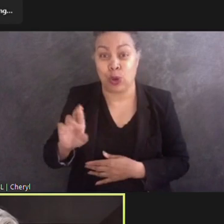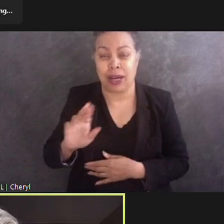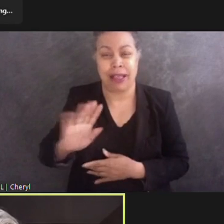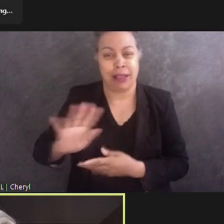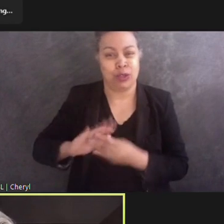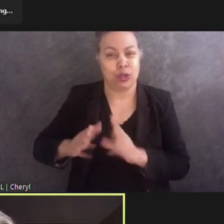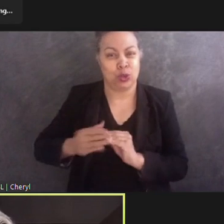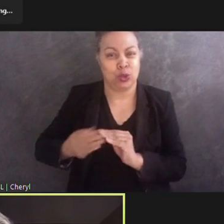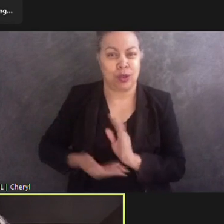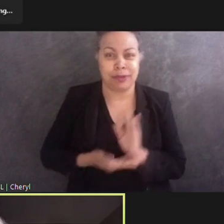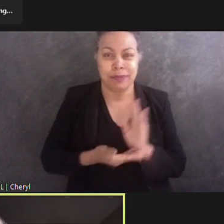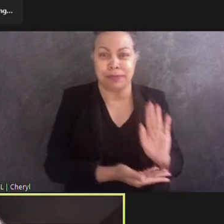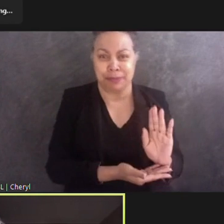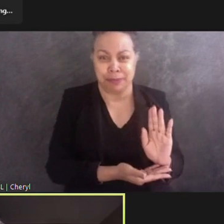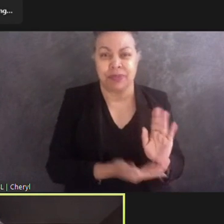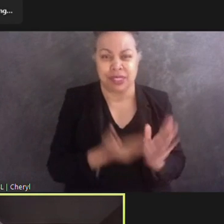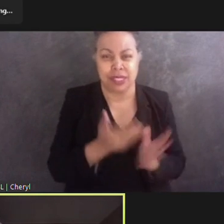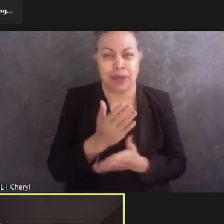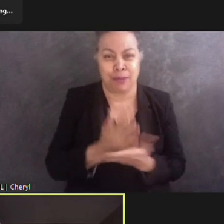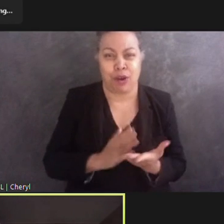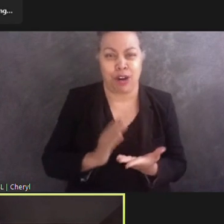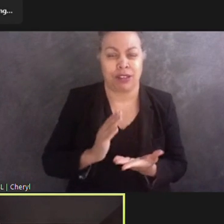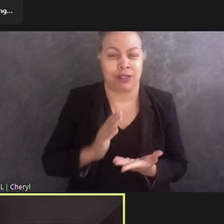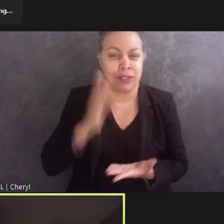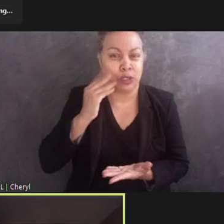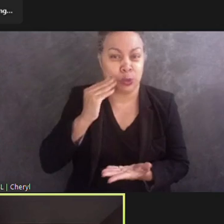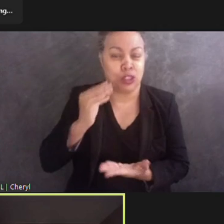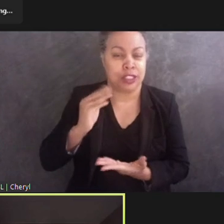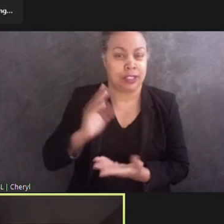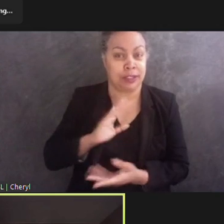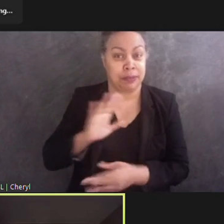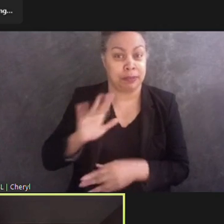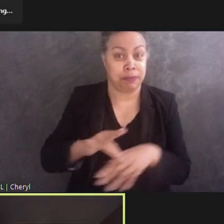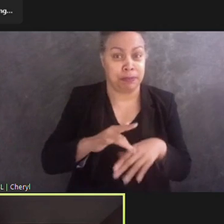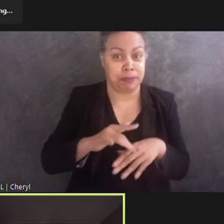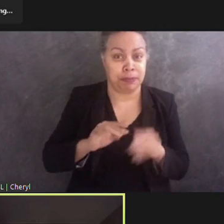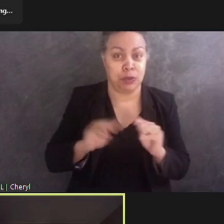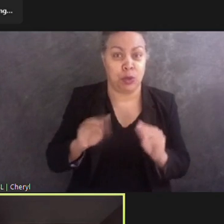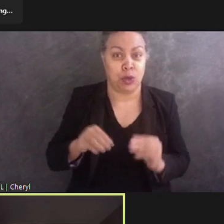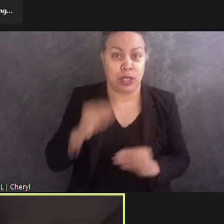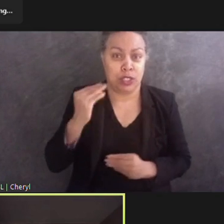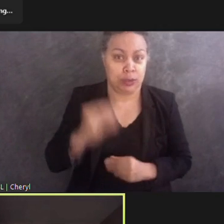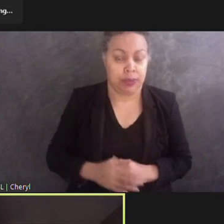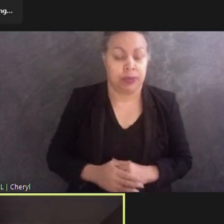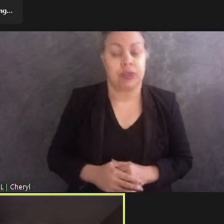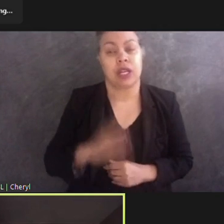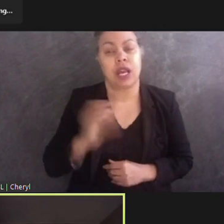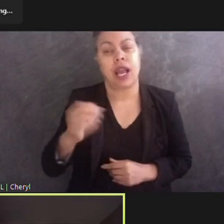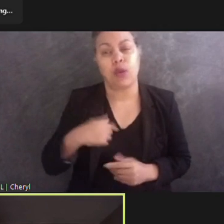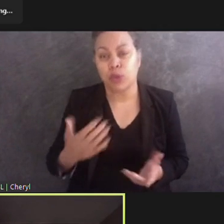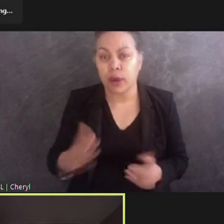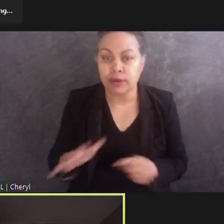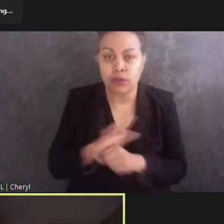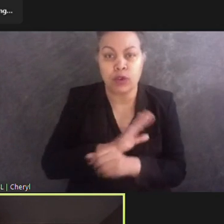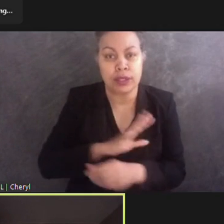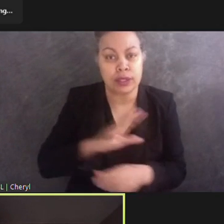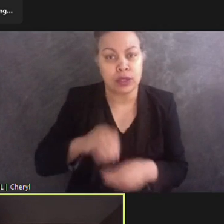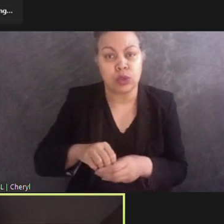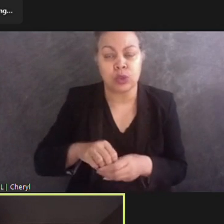memorial's experience. We are also dedicated to the full inclusion at the memorial and press for long overdue accessibility